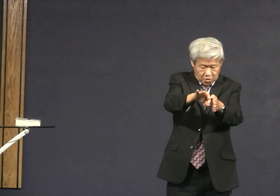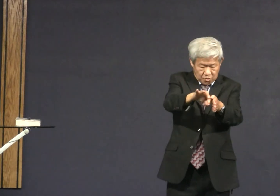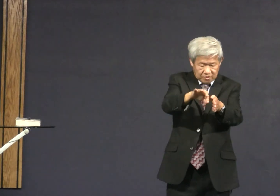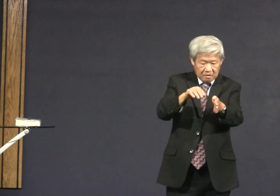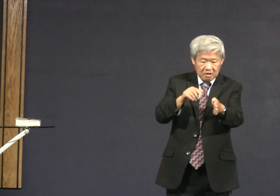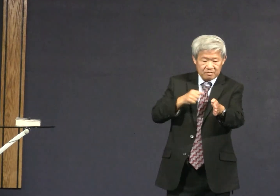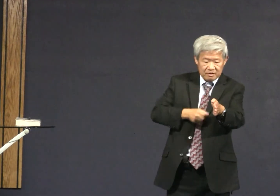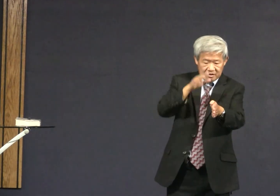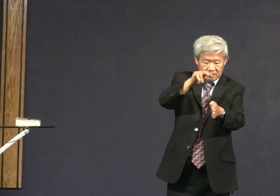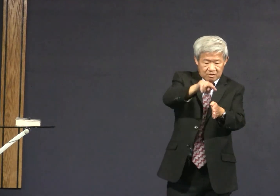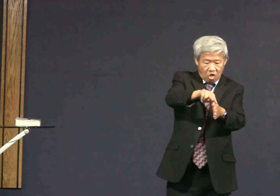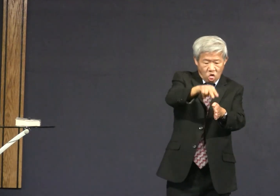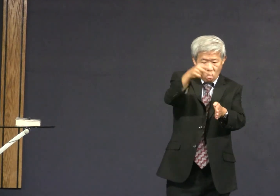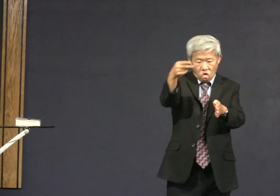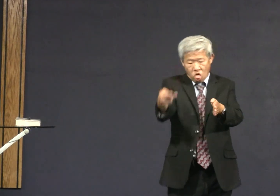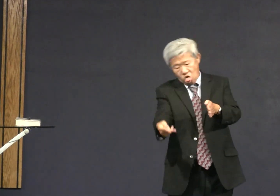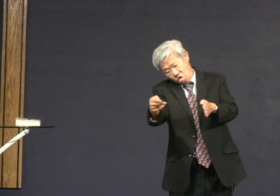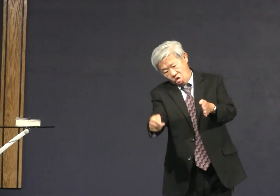some of the seeds fell by the wayside